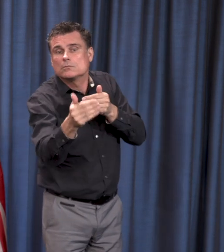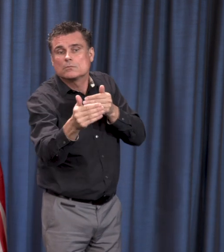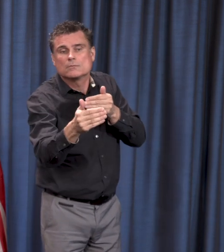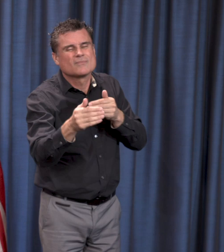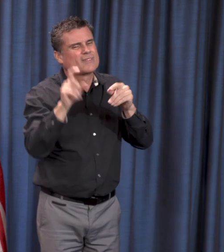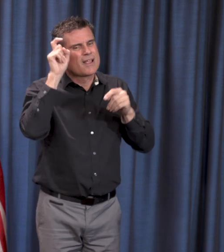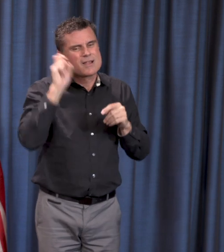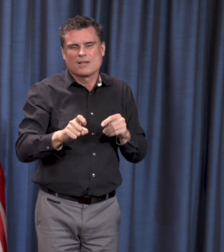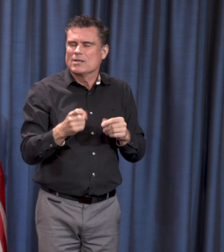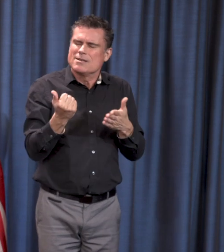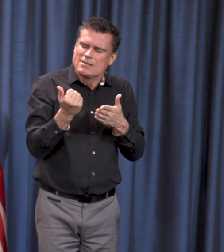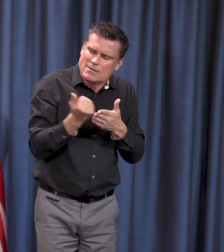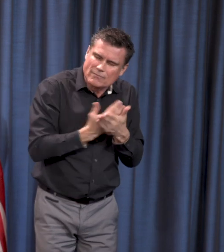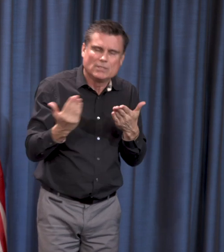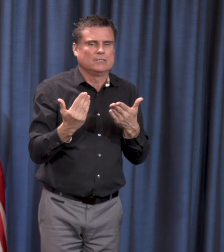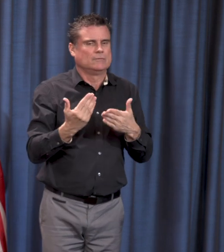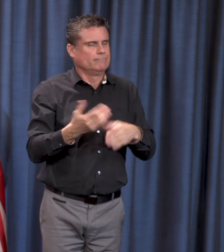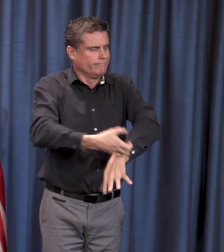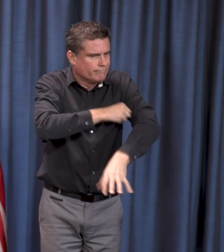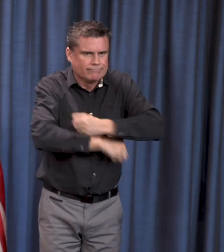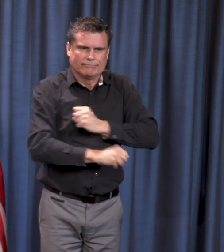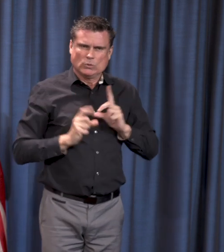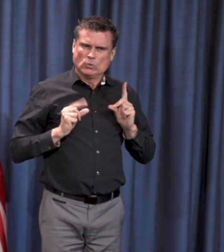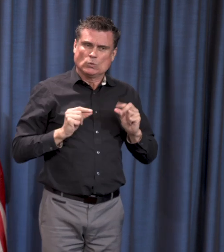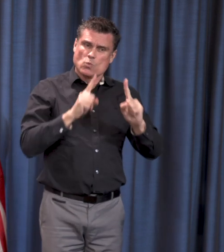to protect our communities and protect our loved ones.